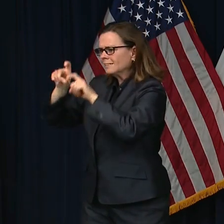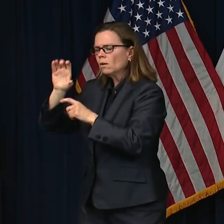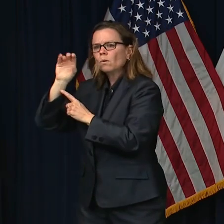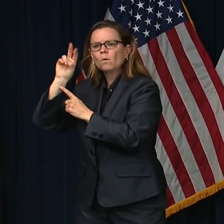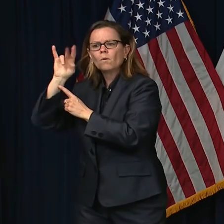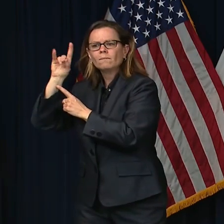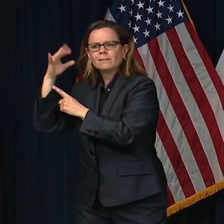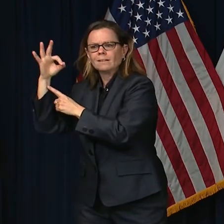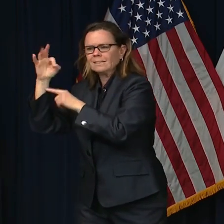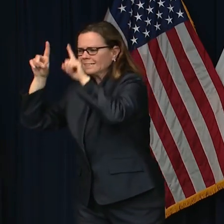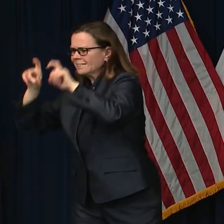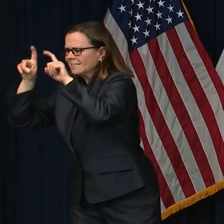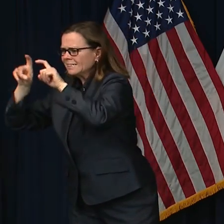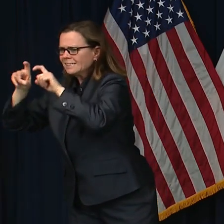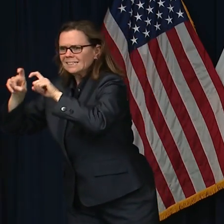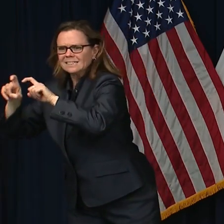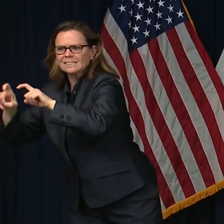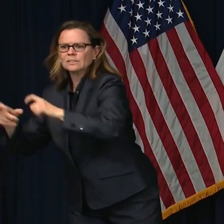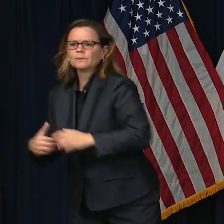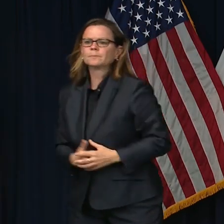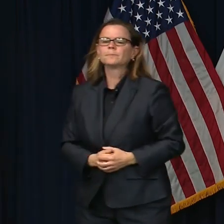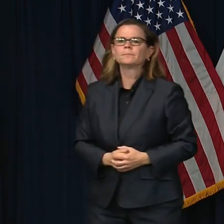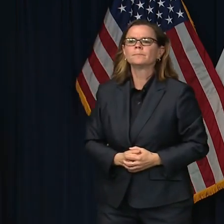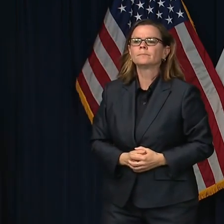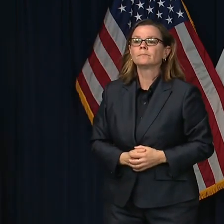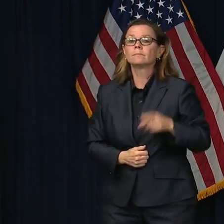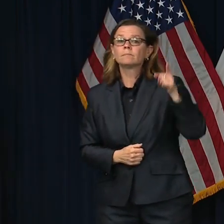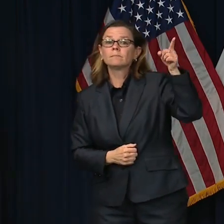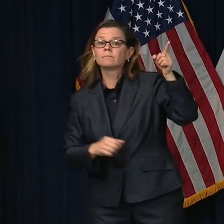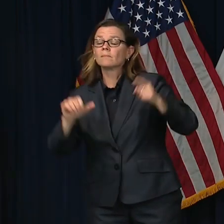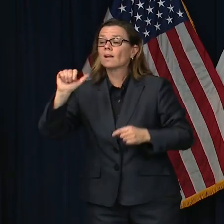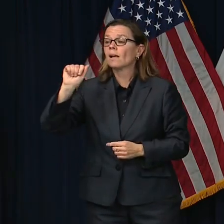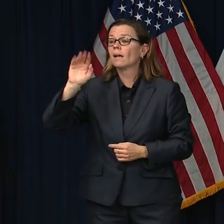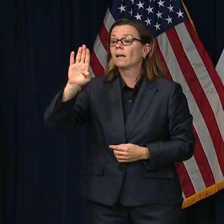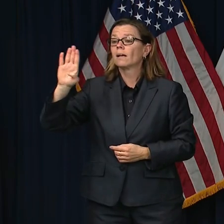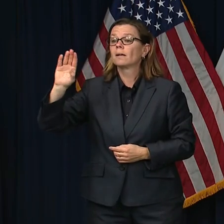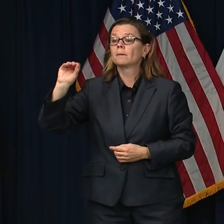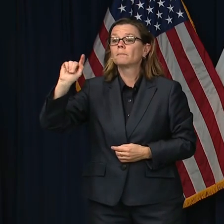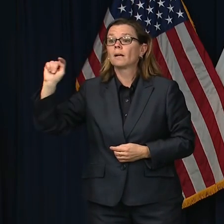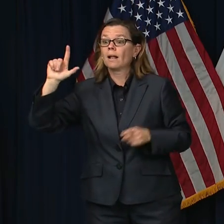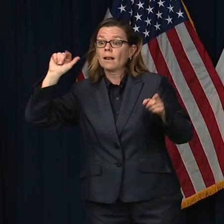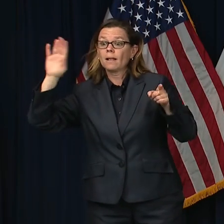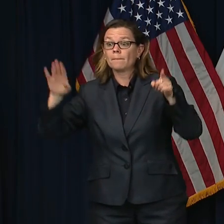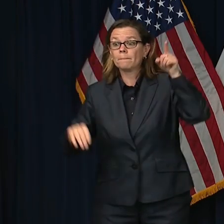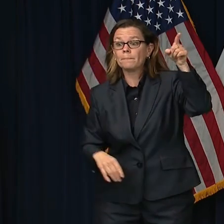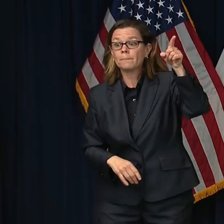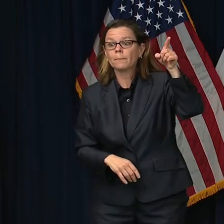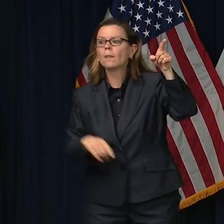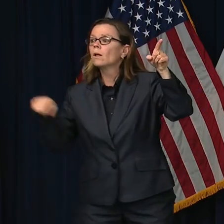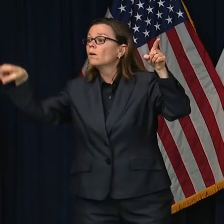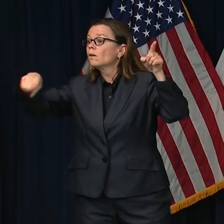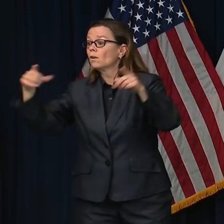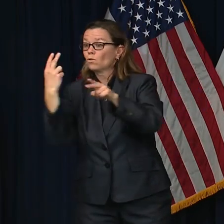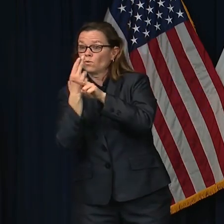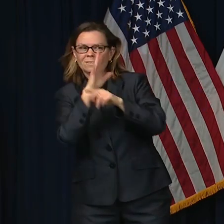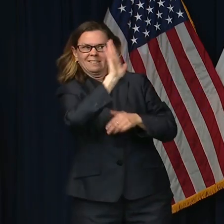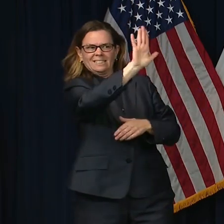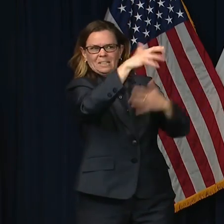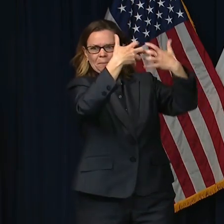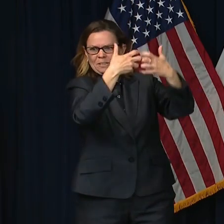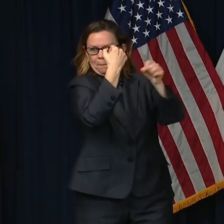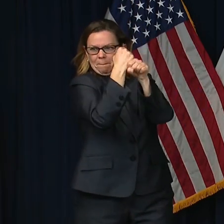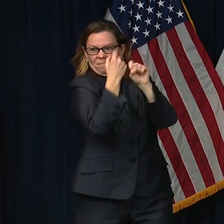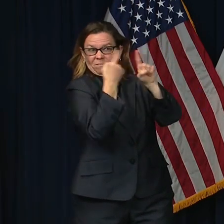informed us yesterday that facilities in our state who are operating with their machines can now be able to access swabs